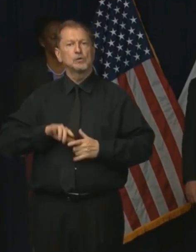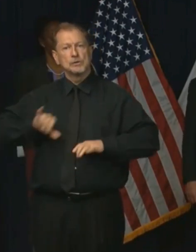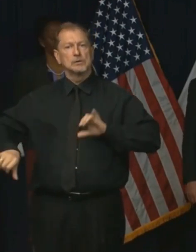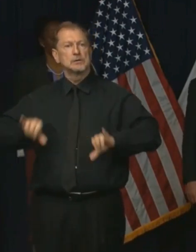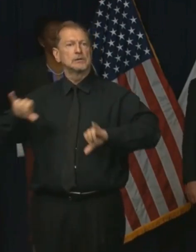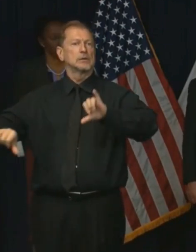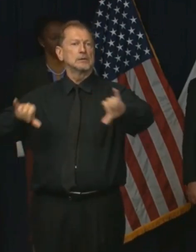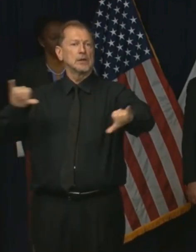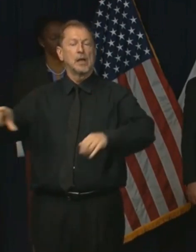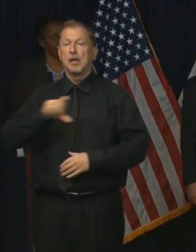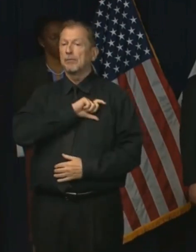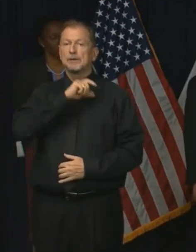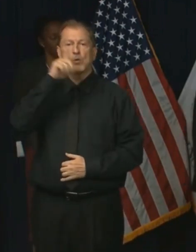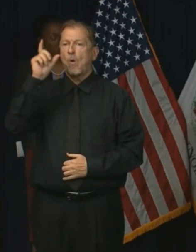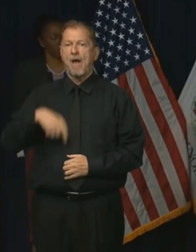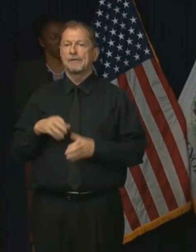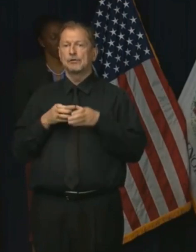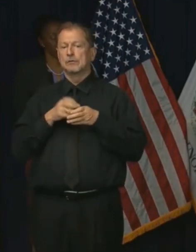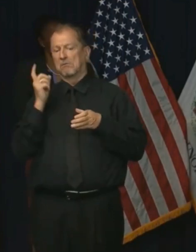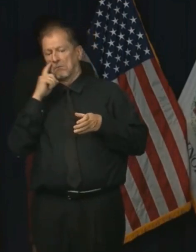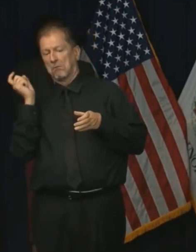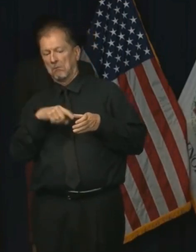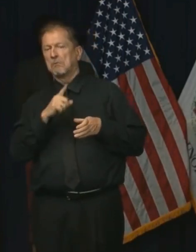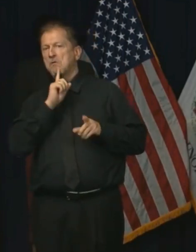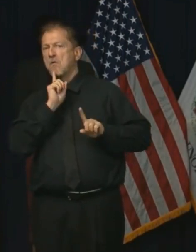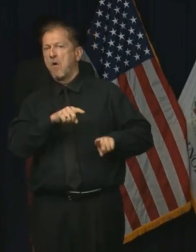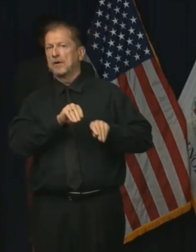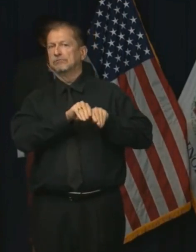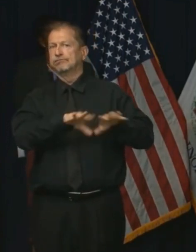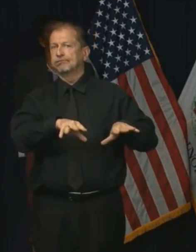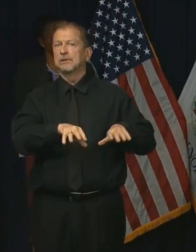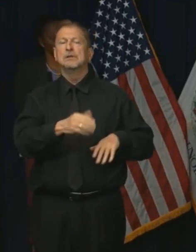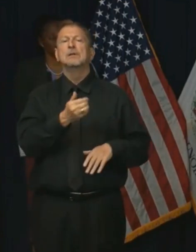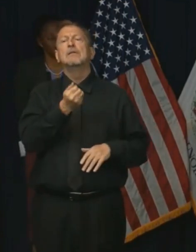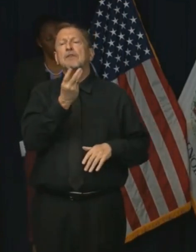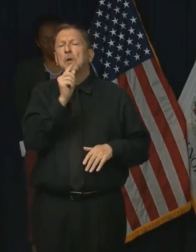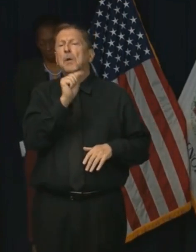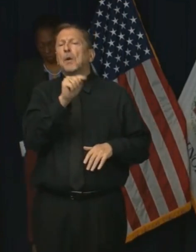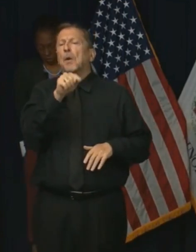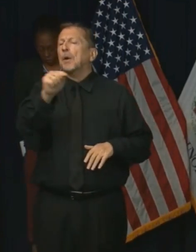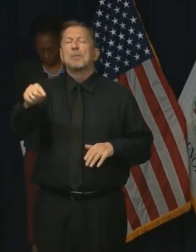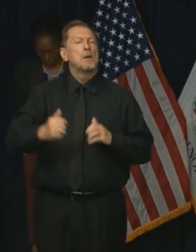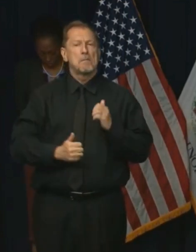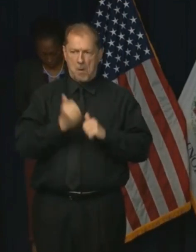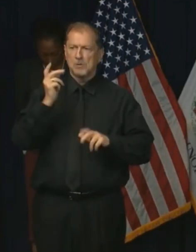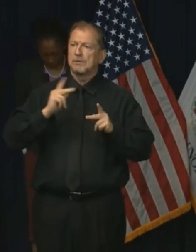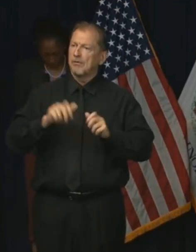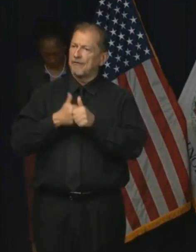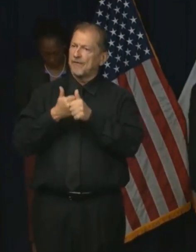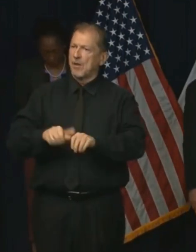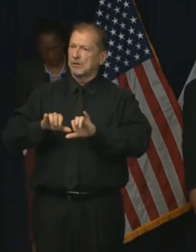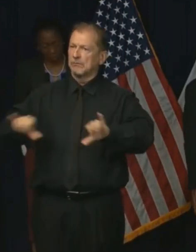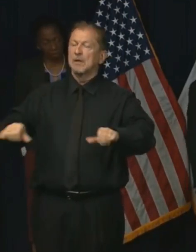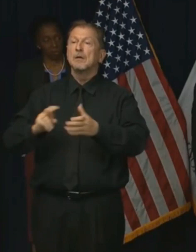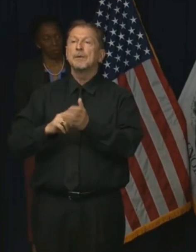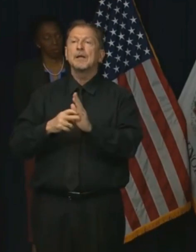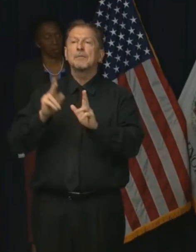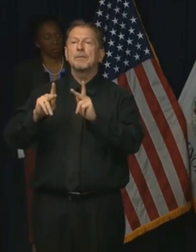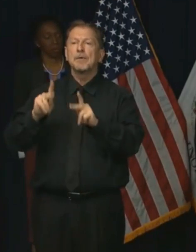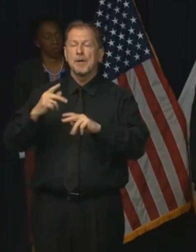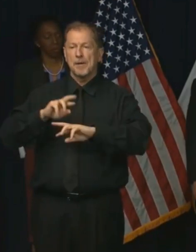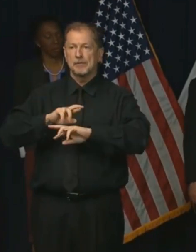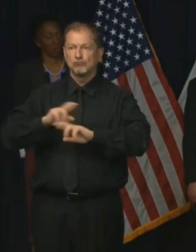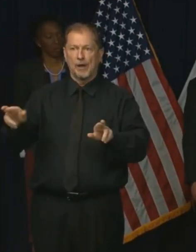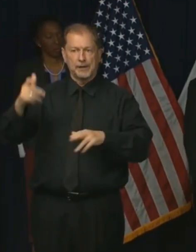that the Chicago Police Department has had to give. But I think getting people psychologically prepared, which